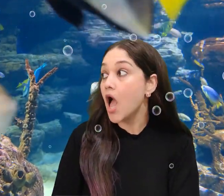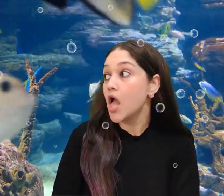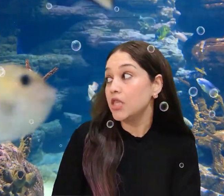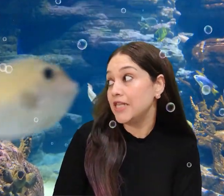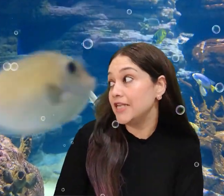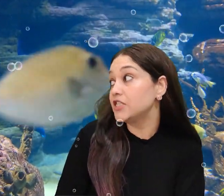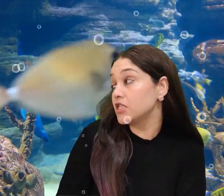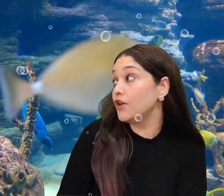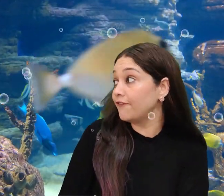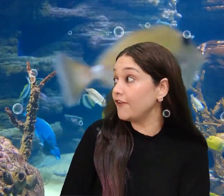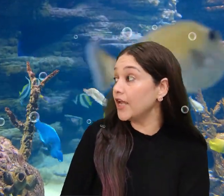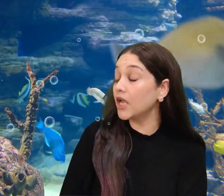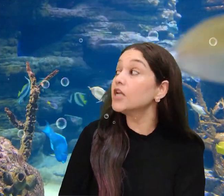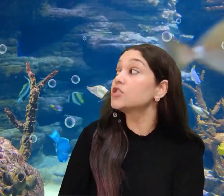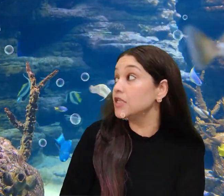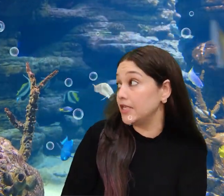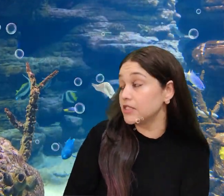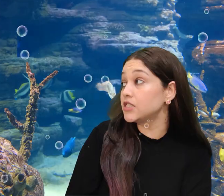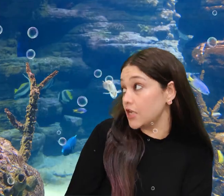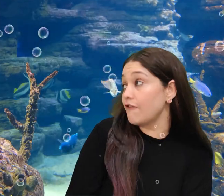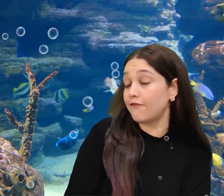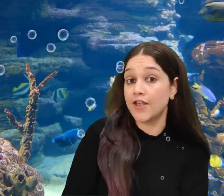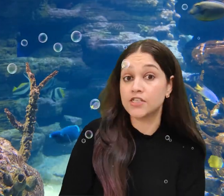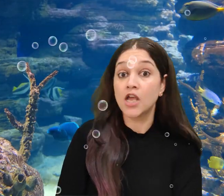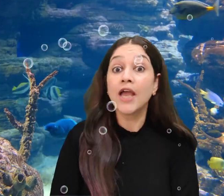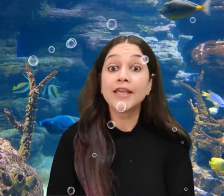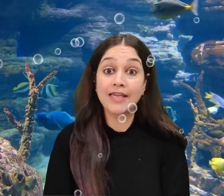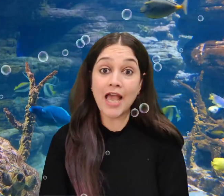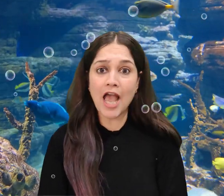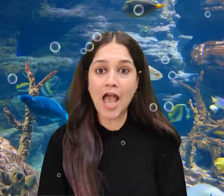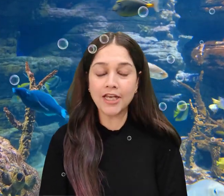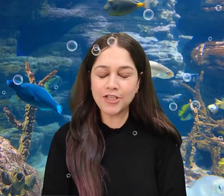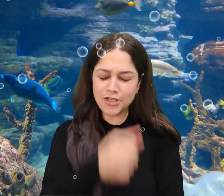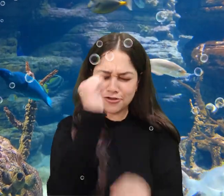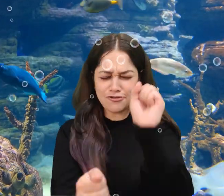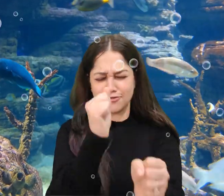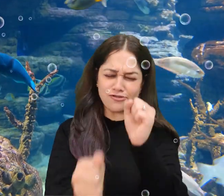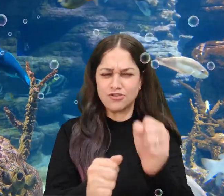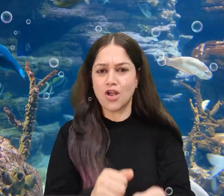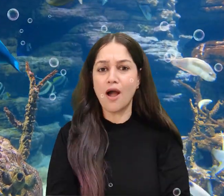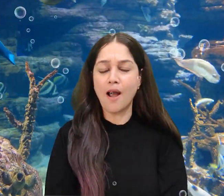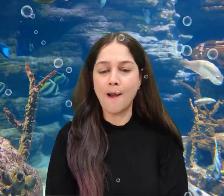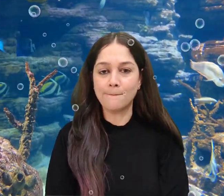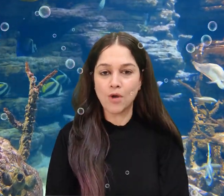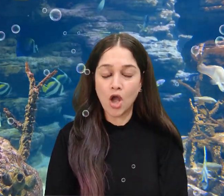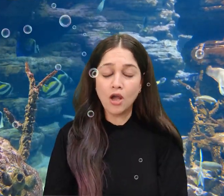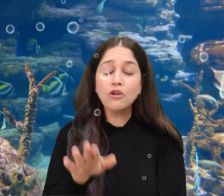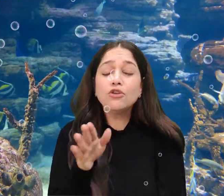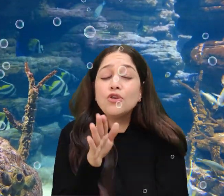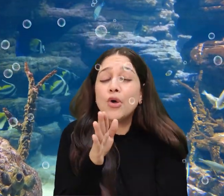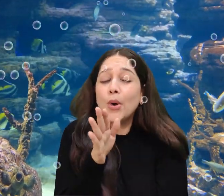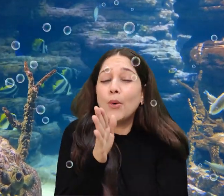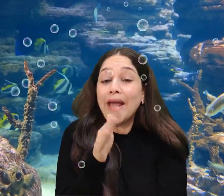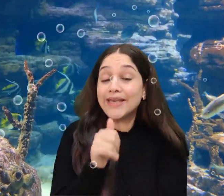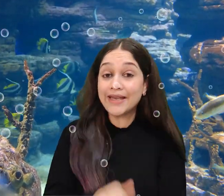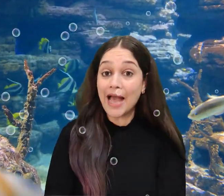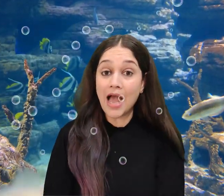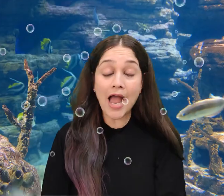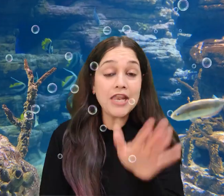Little fish, little fish, can you stomp? No I can't,